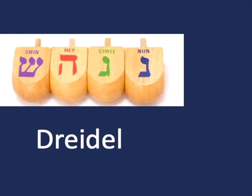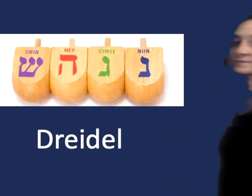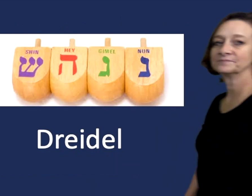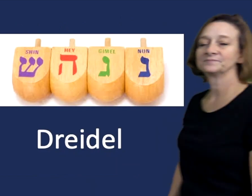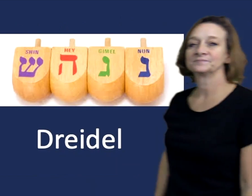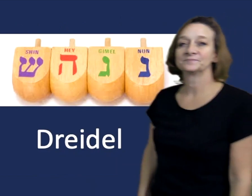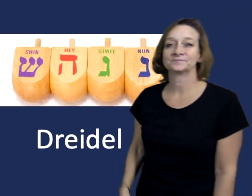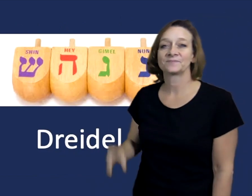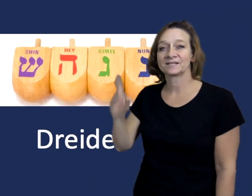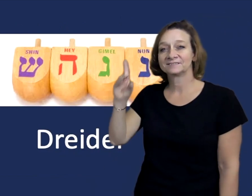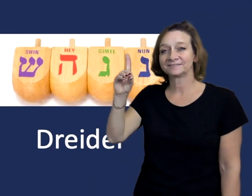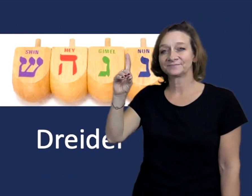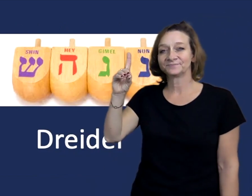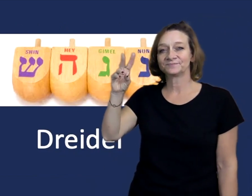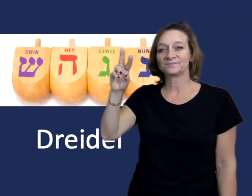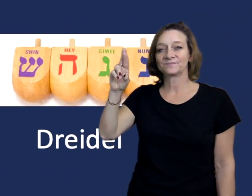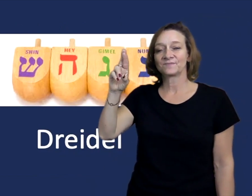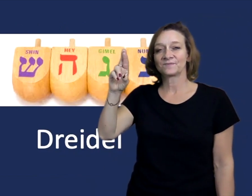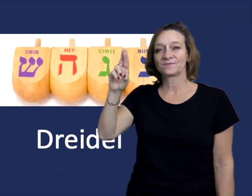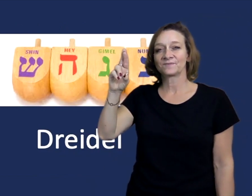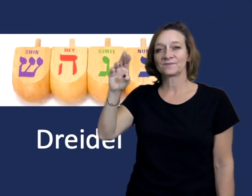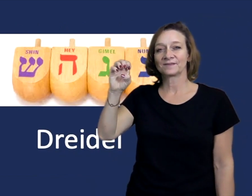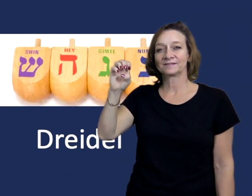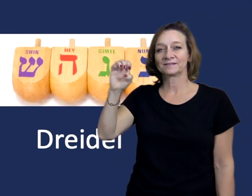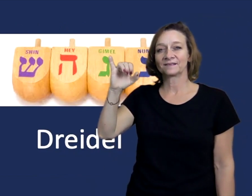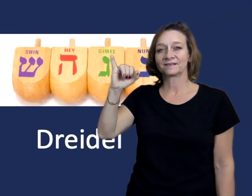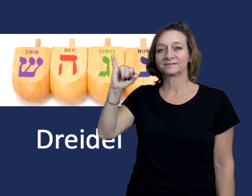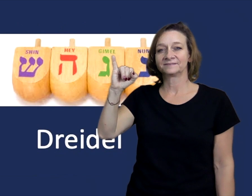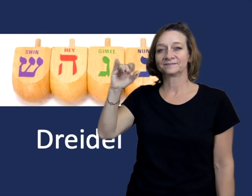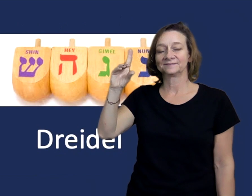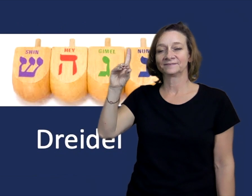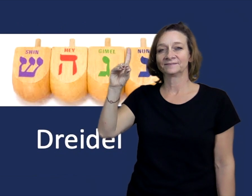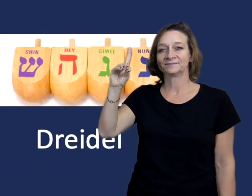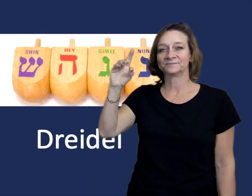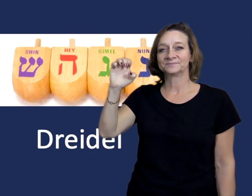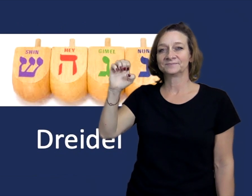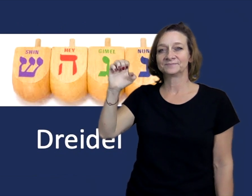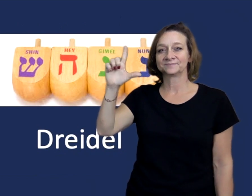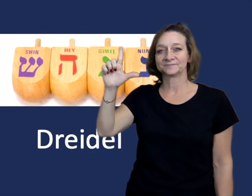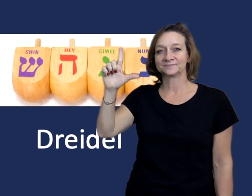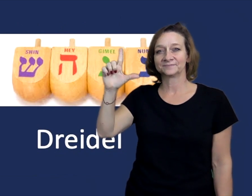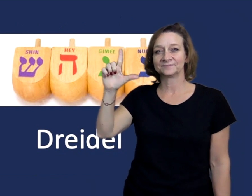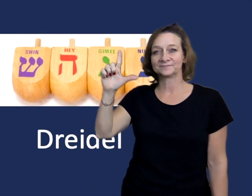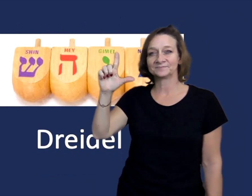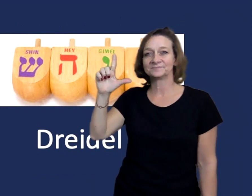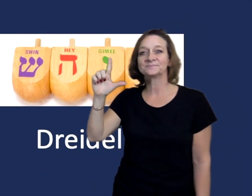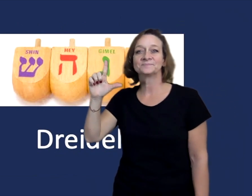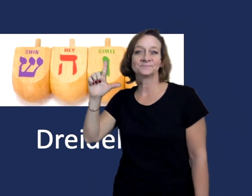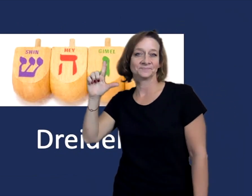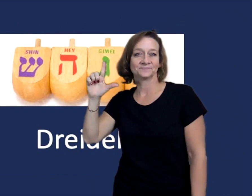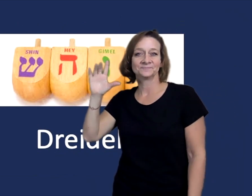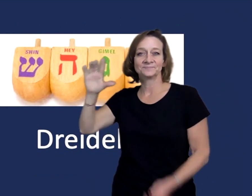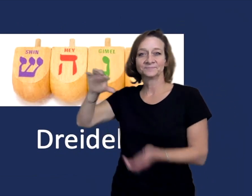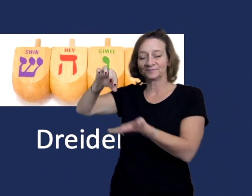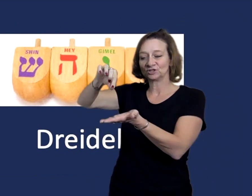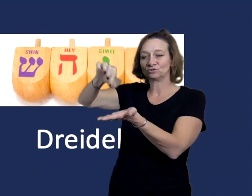D-R-E-I-D-E-L Dreidel